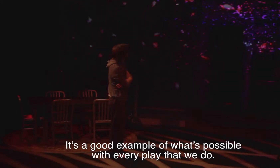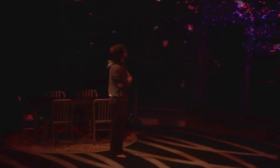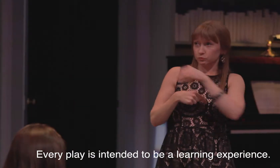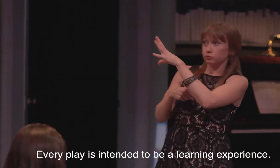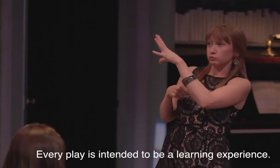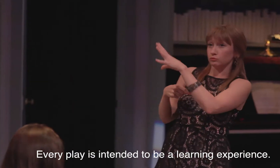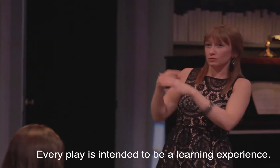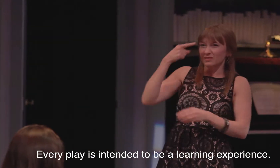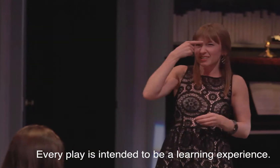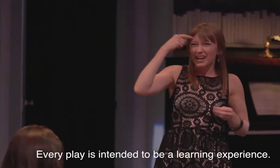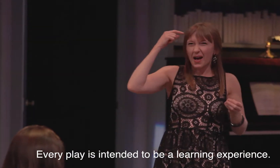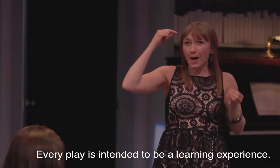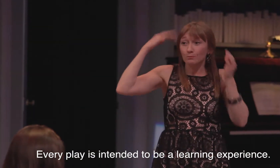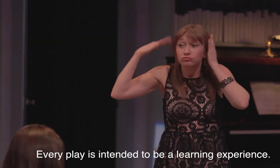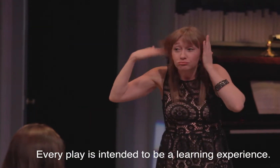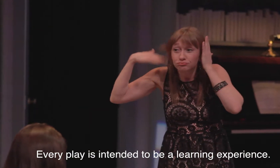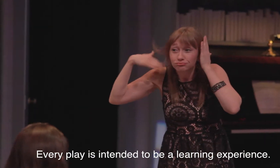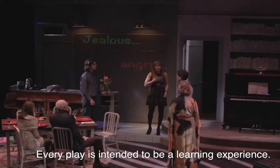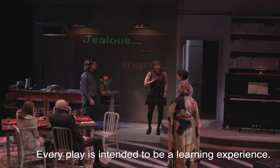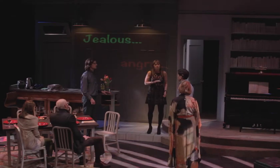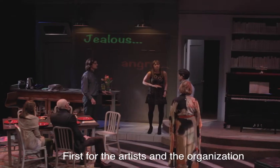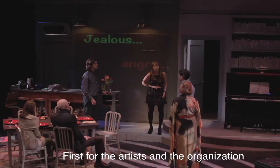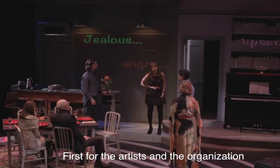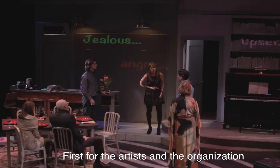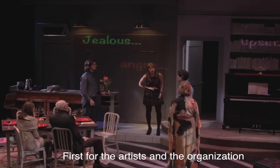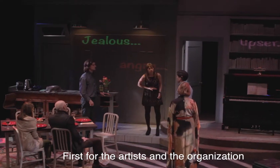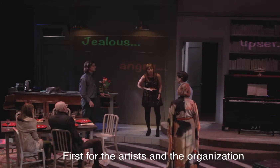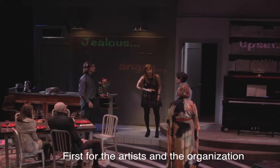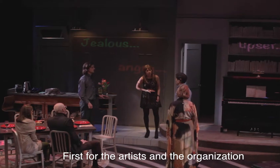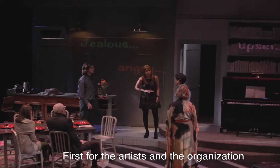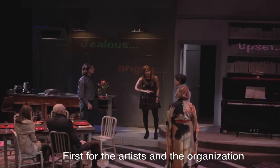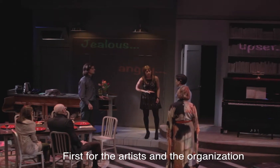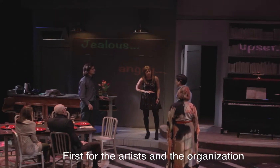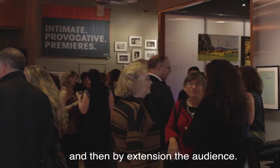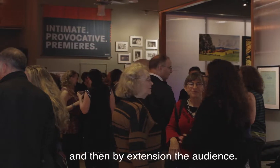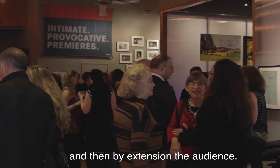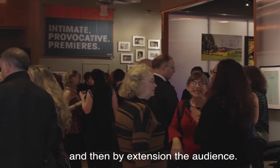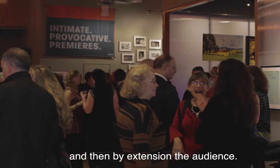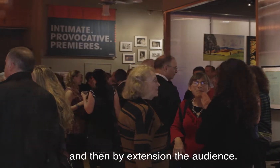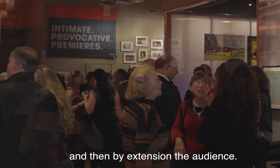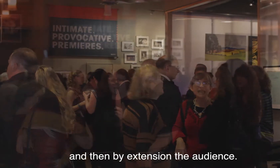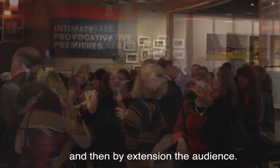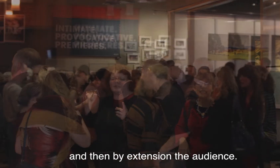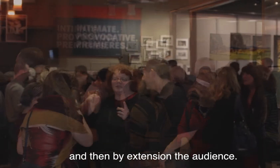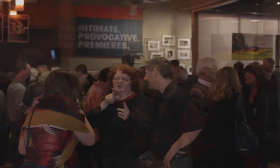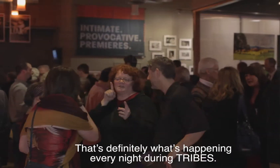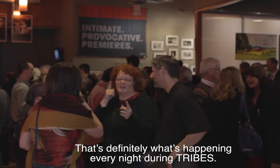Every play is intended to be a learning experience. First for the artists in the organization, and then by extension the audience. And that's